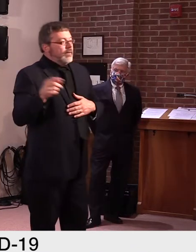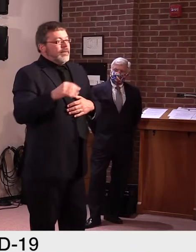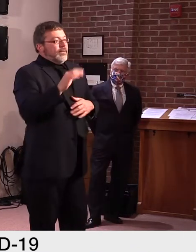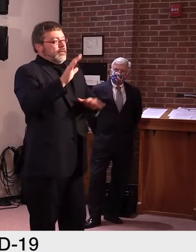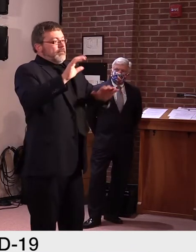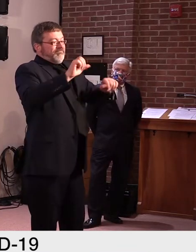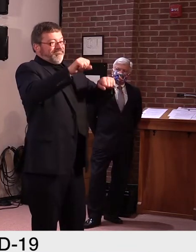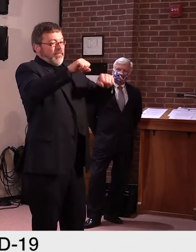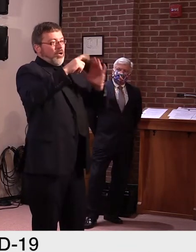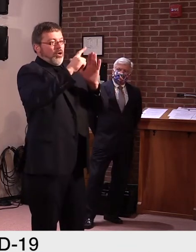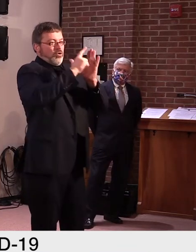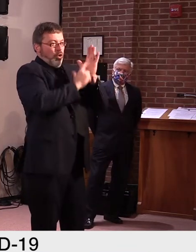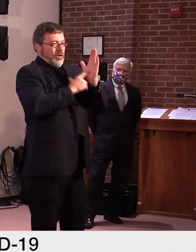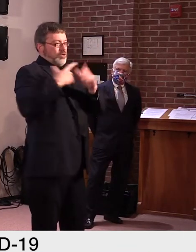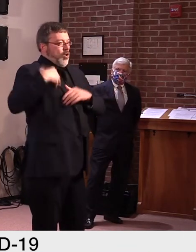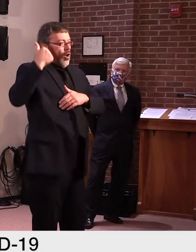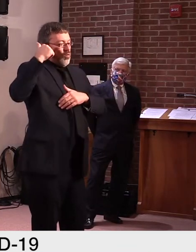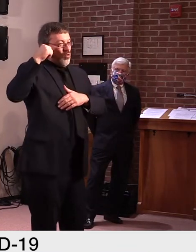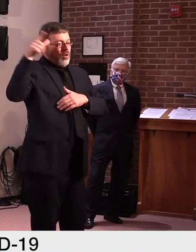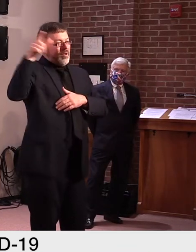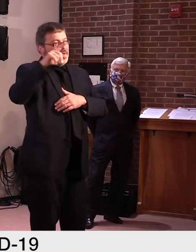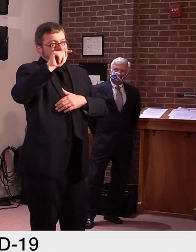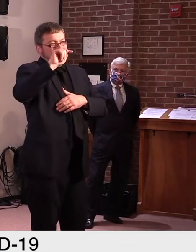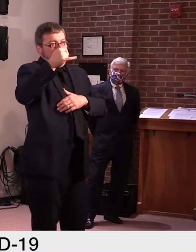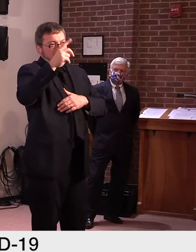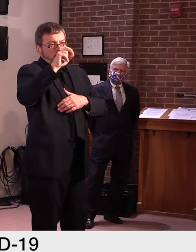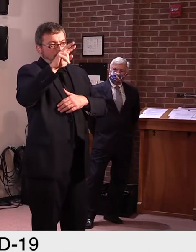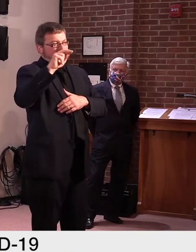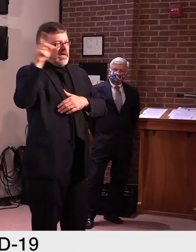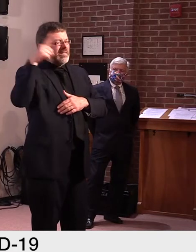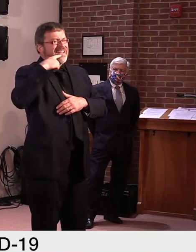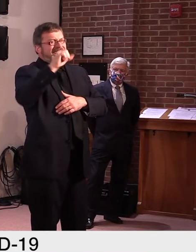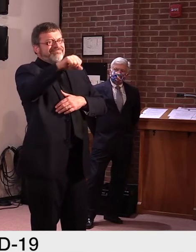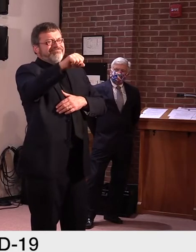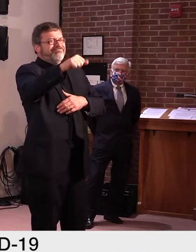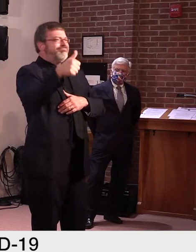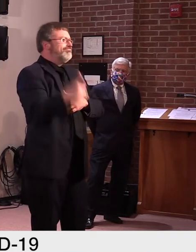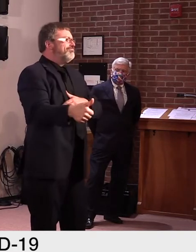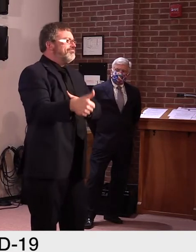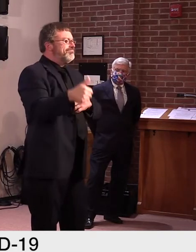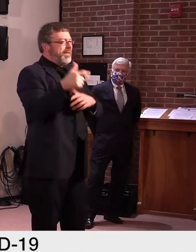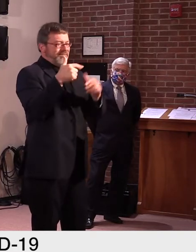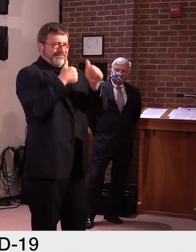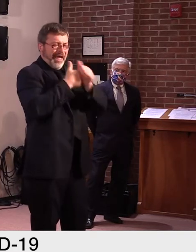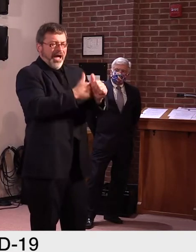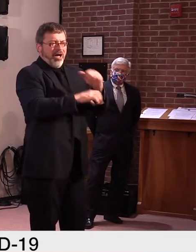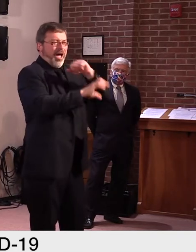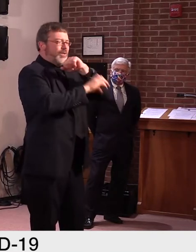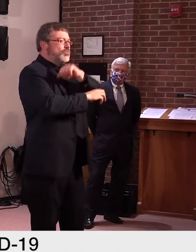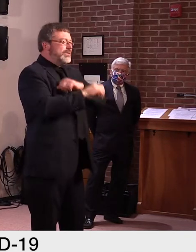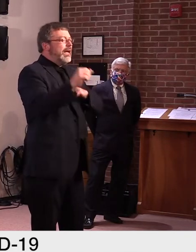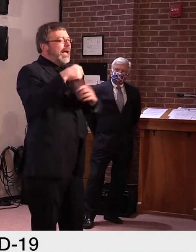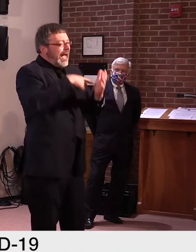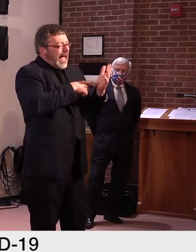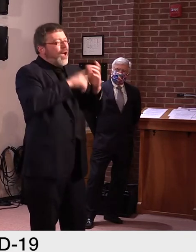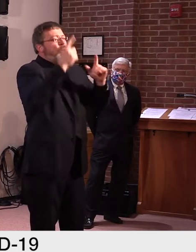standpoint, uh, passed the constitutional question, uh, but they were asking the wrong question. Um, the, again, the legislature has